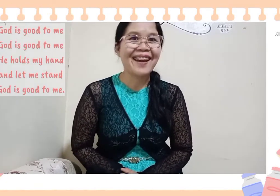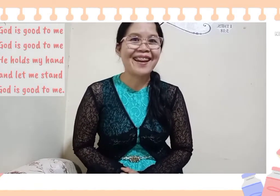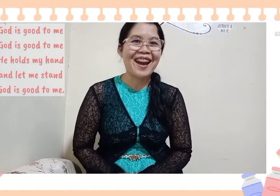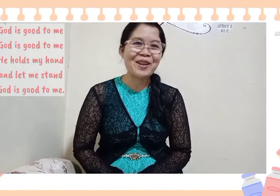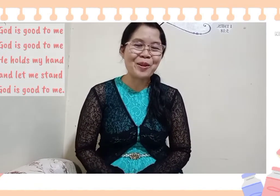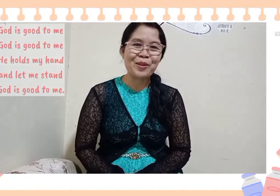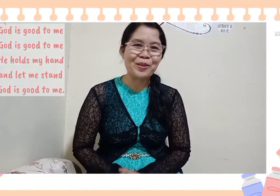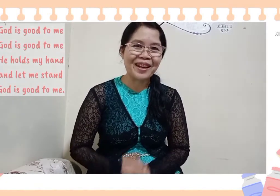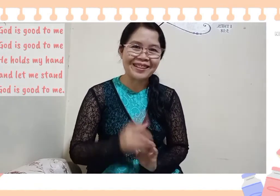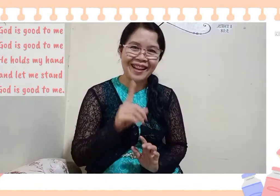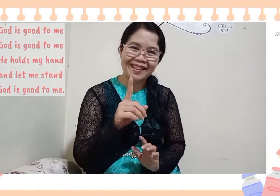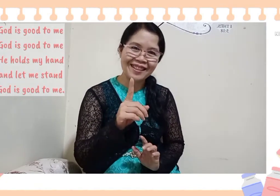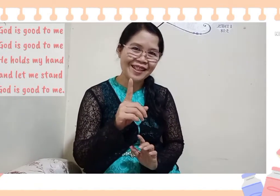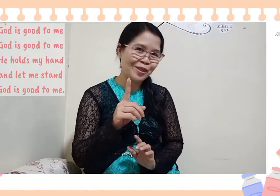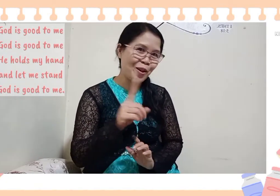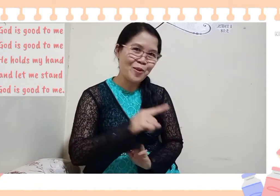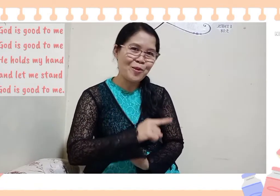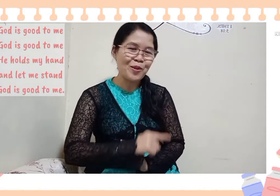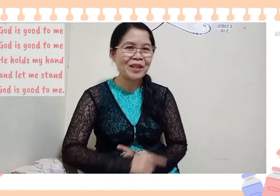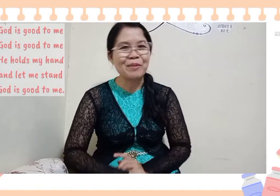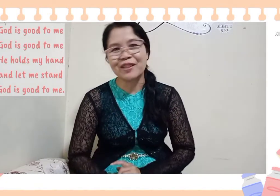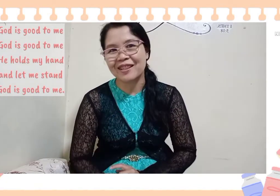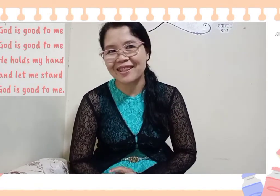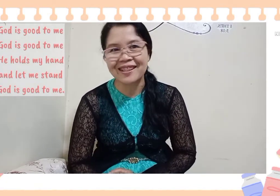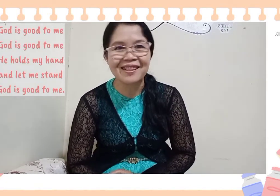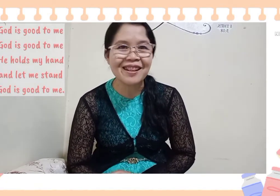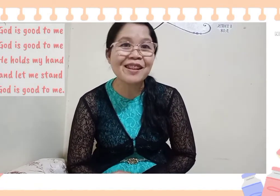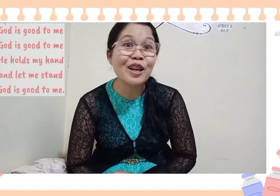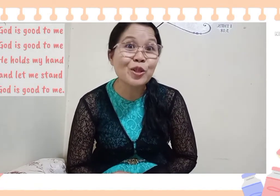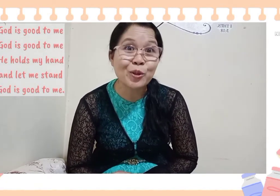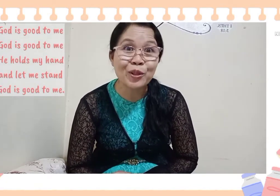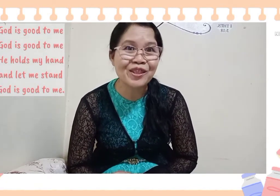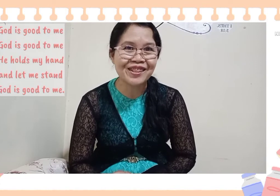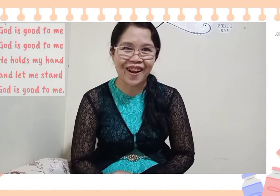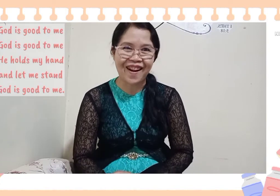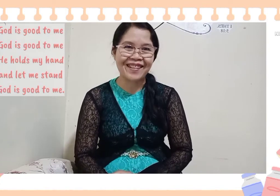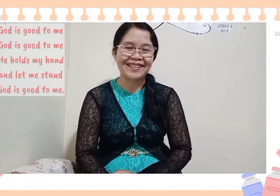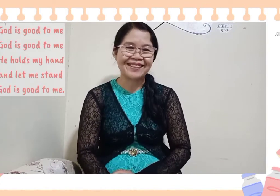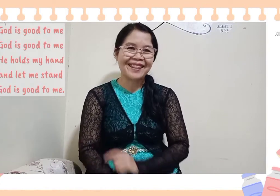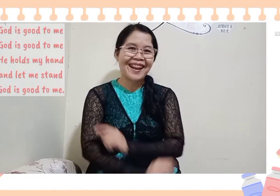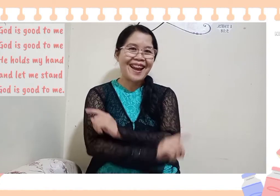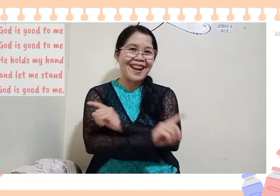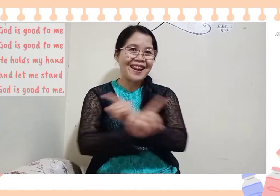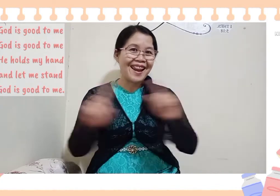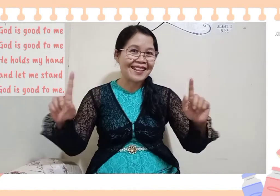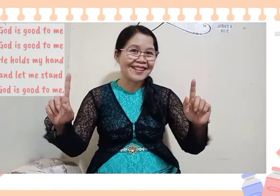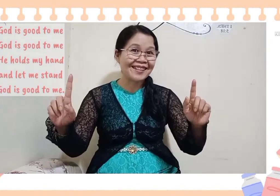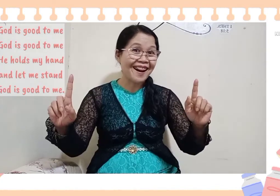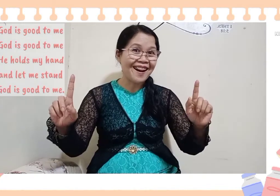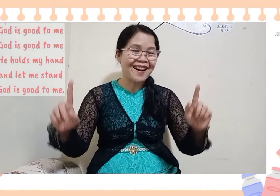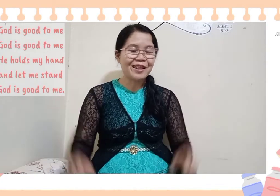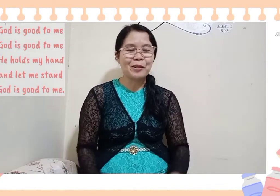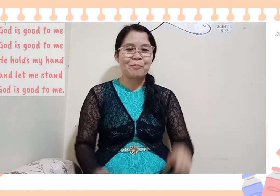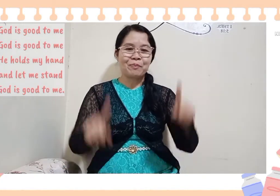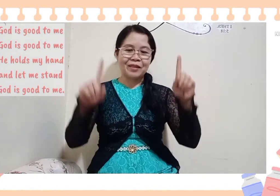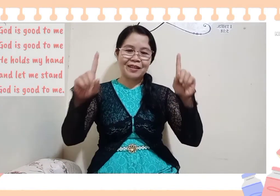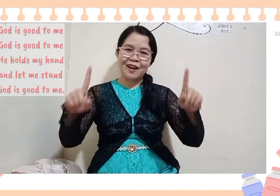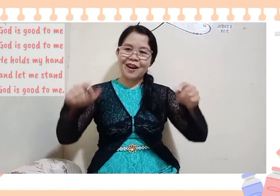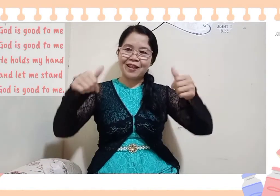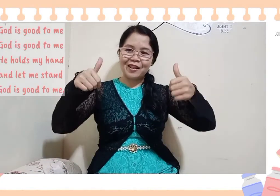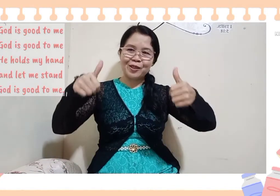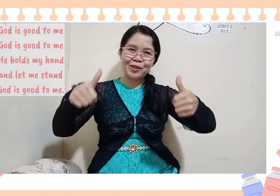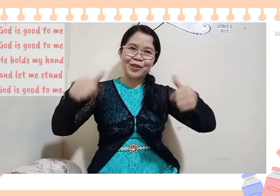Okay, I know you can get this so quick because this is just a short song. Let's start.